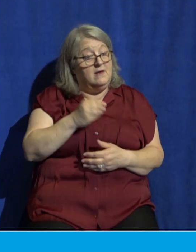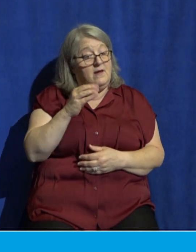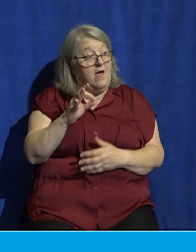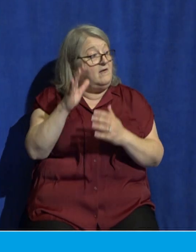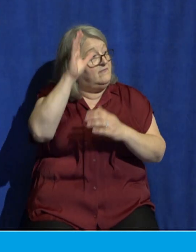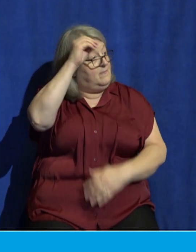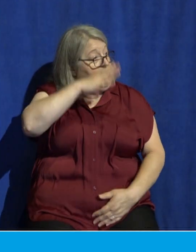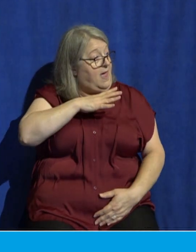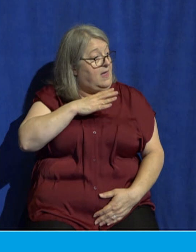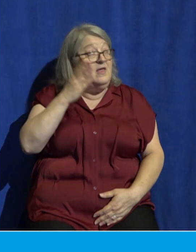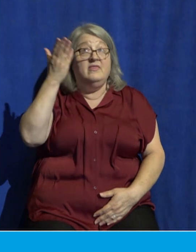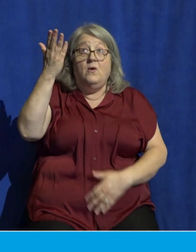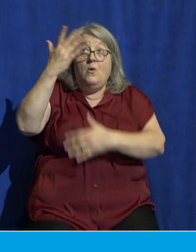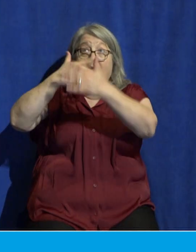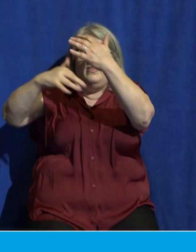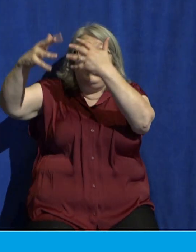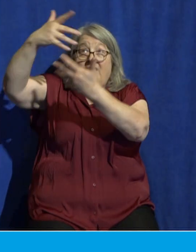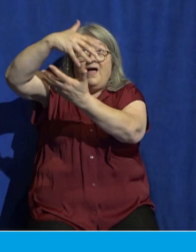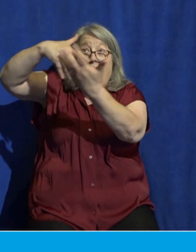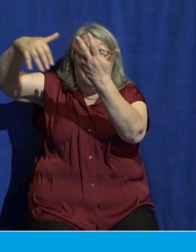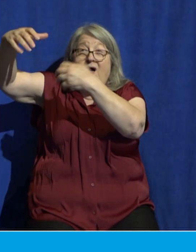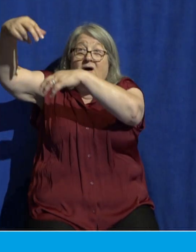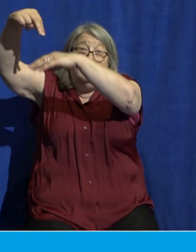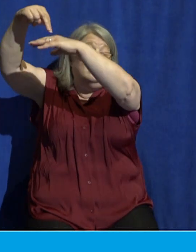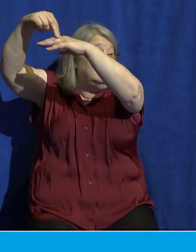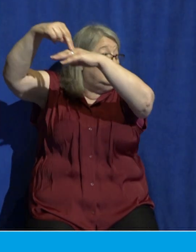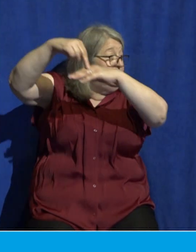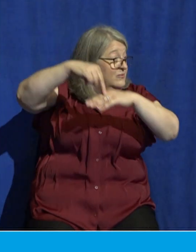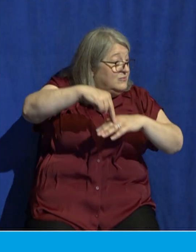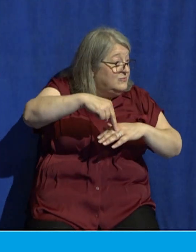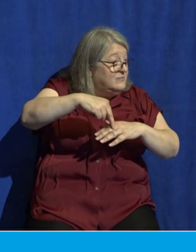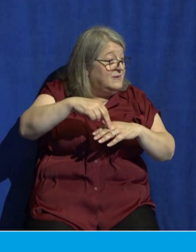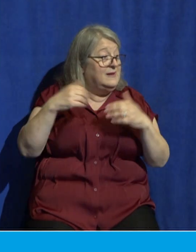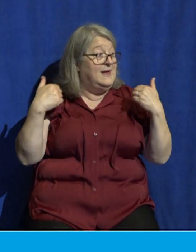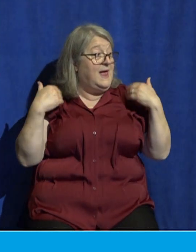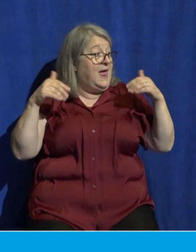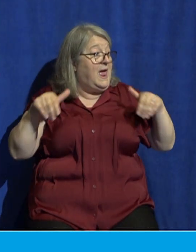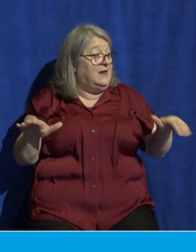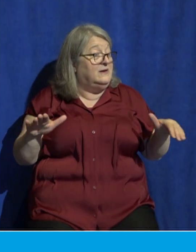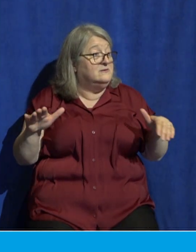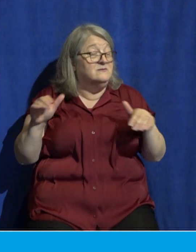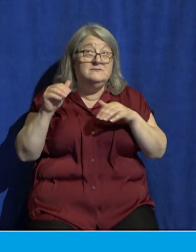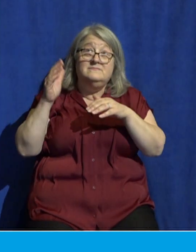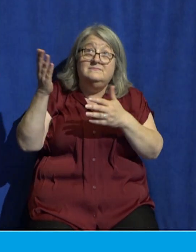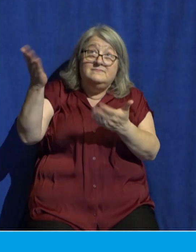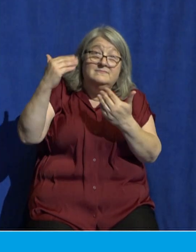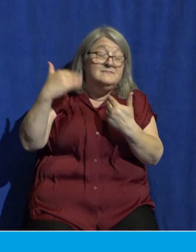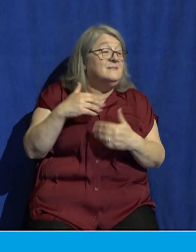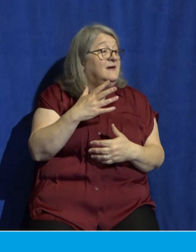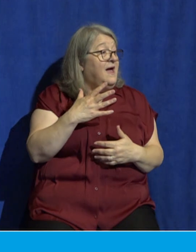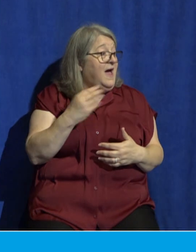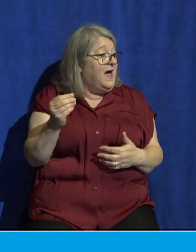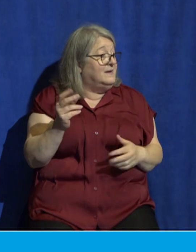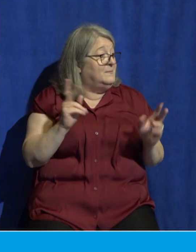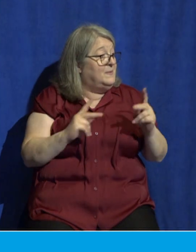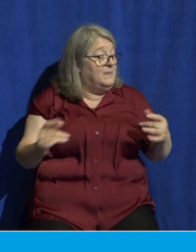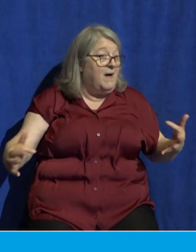with great power and glory. And then he will send out the angels and gather his elect from the four winds, from the ends